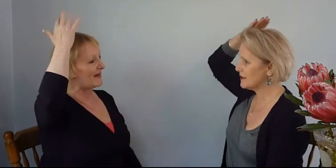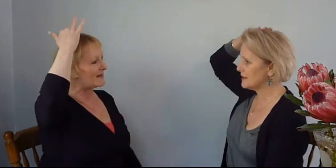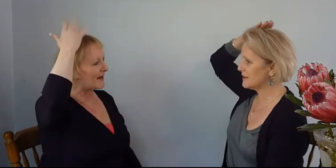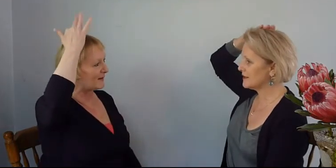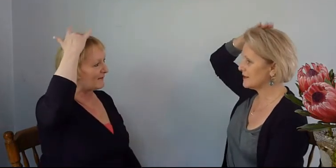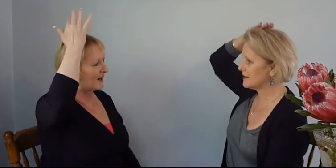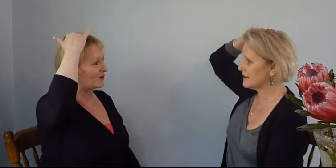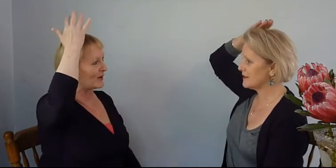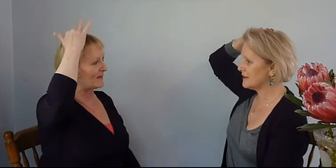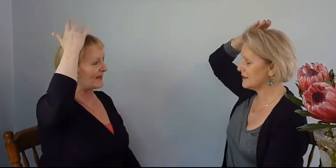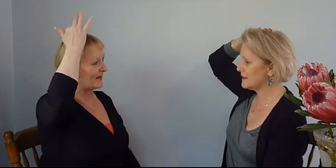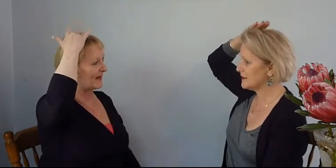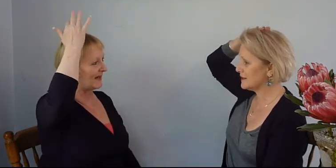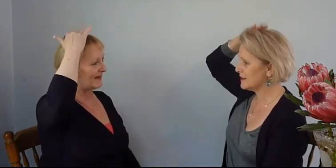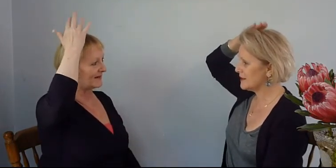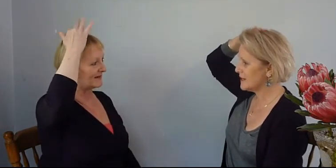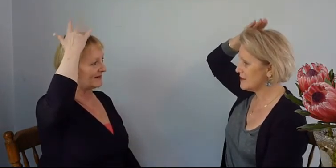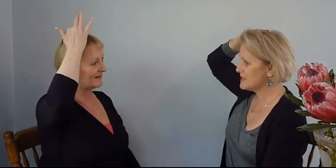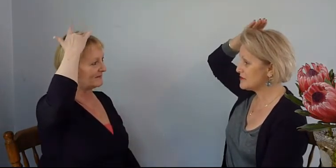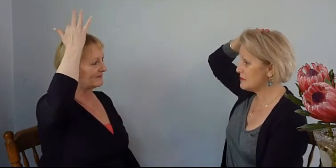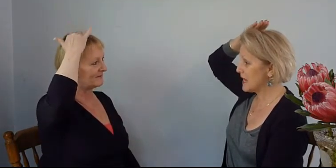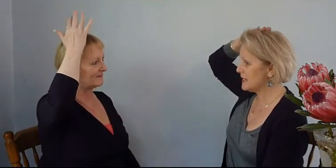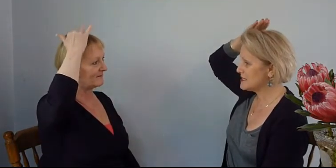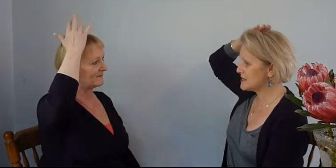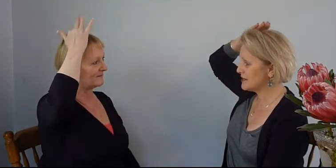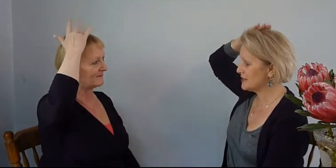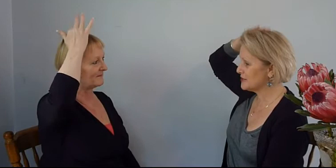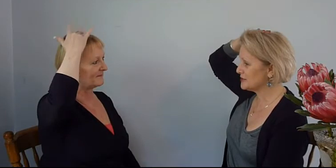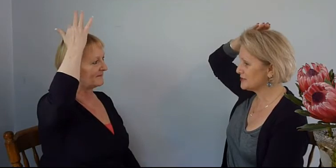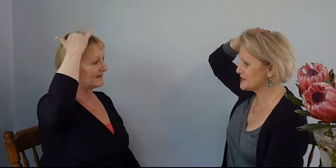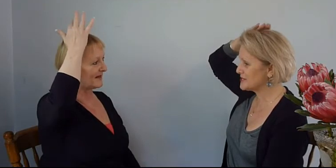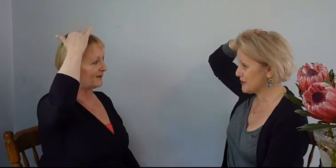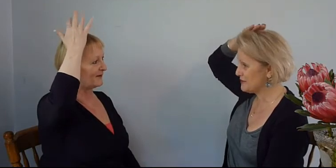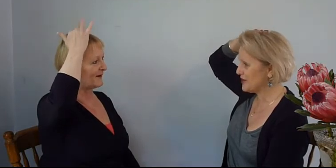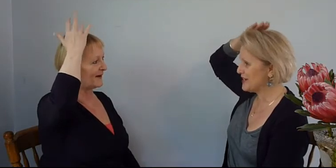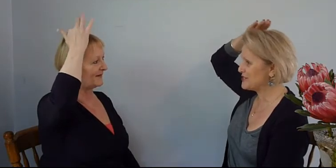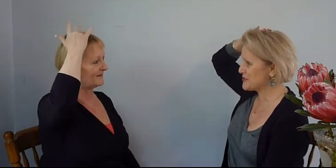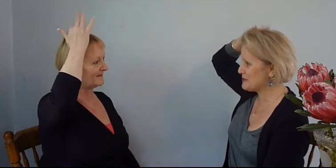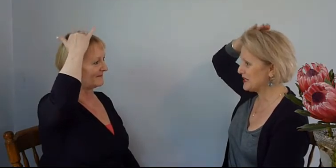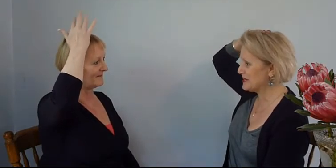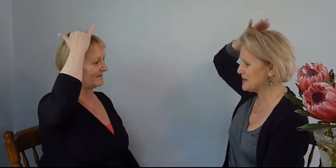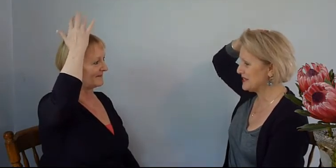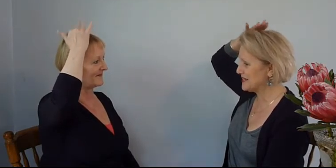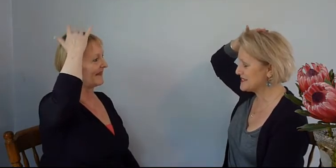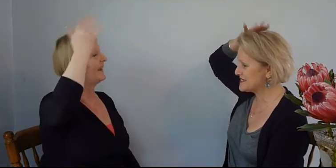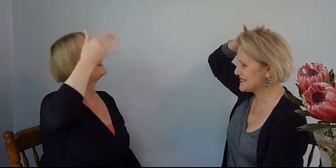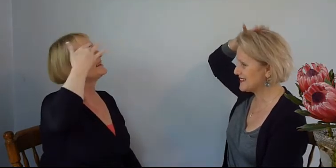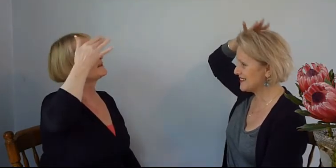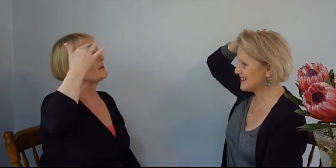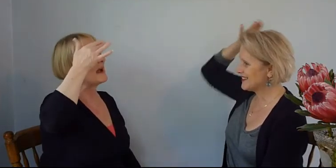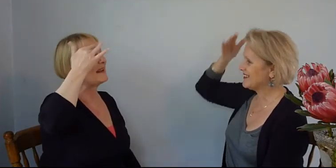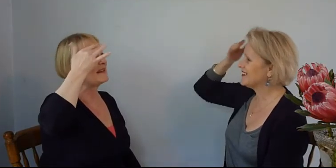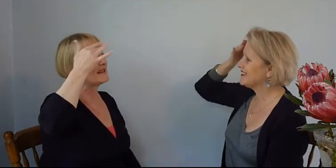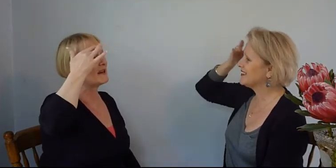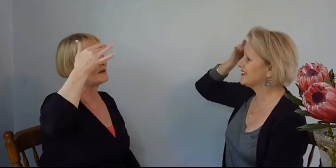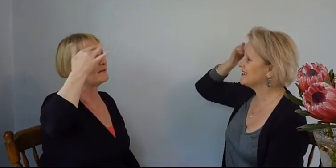terrified trembling in my legs. This remaining terrified trembling in my legs. legs. This remaining terrified